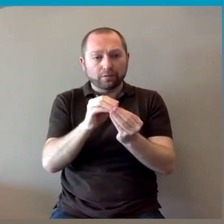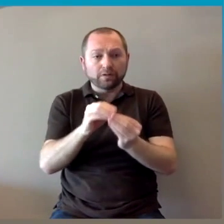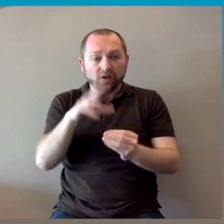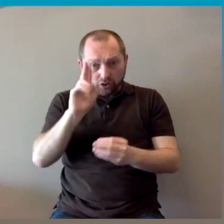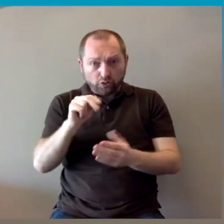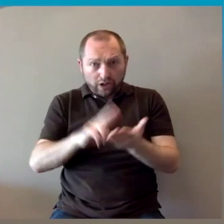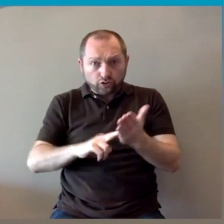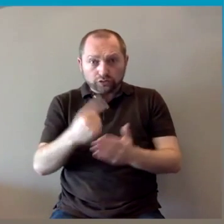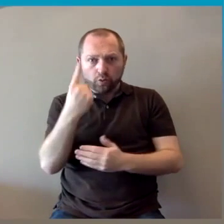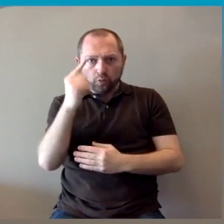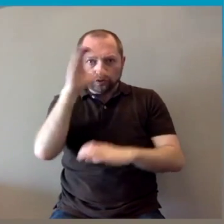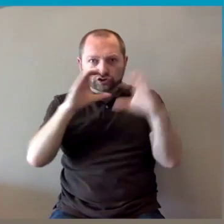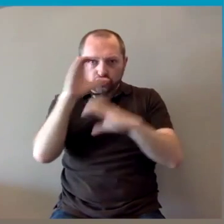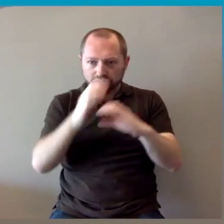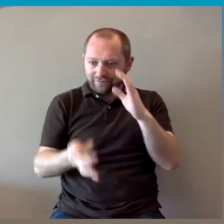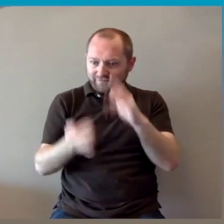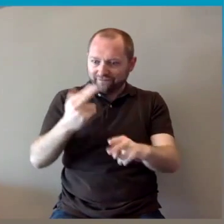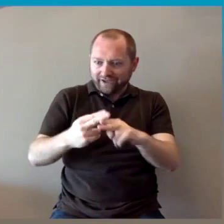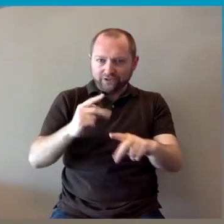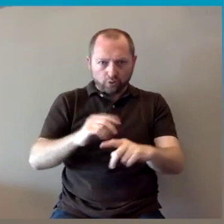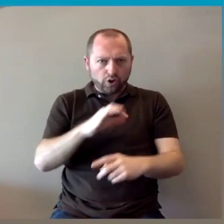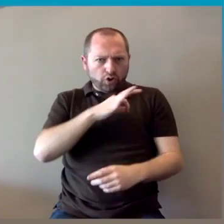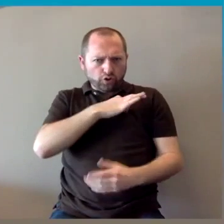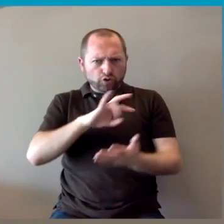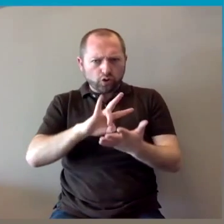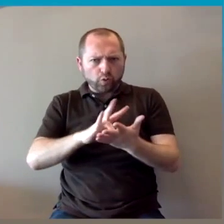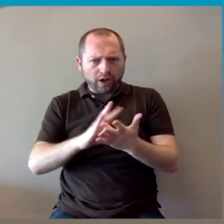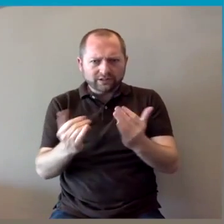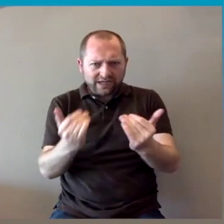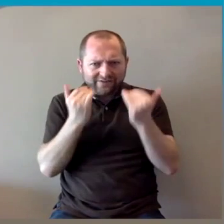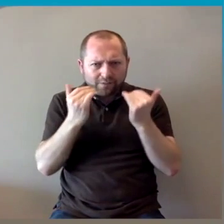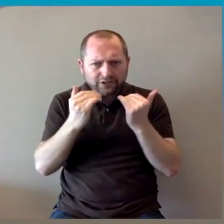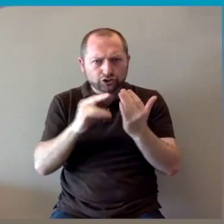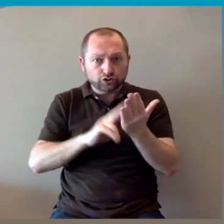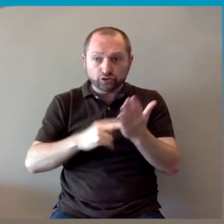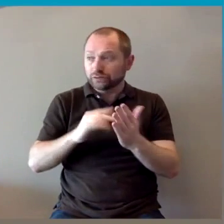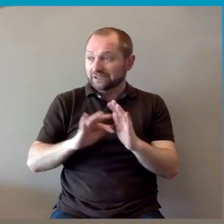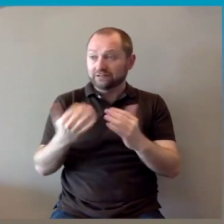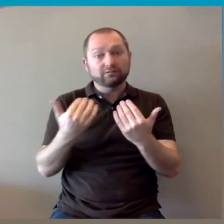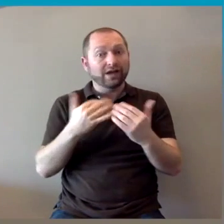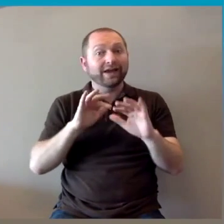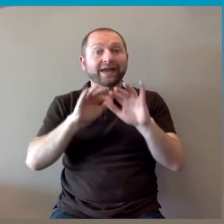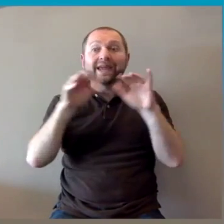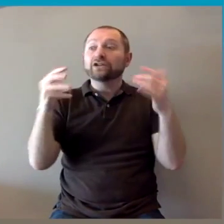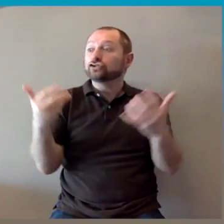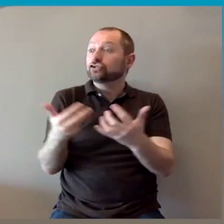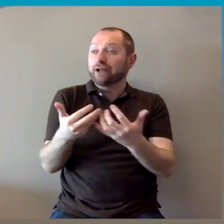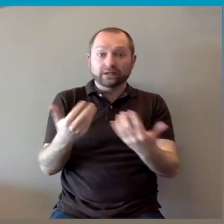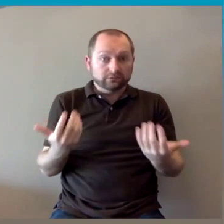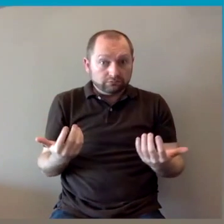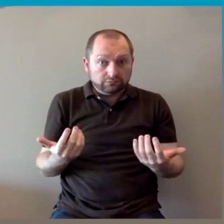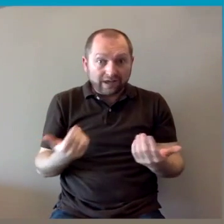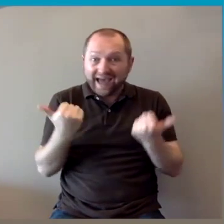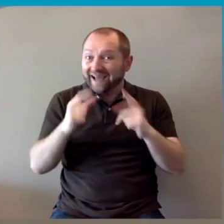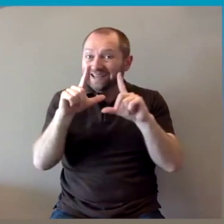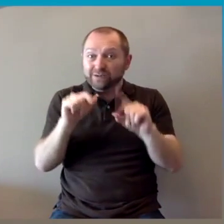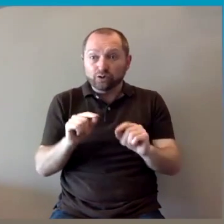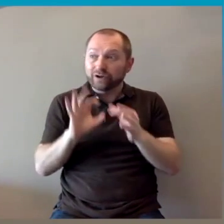So to recap you can use OneSearch to find a variety of good quality resources on any computer with internet connection.